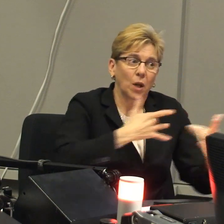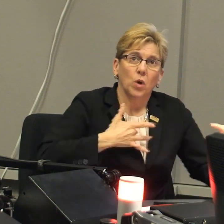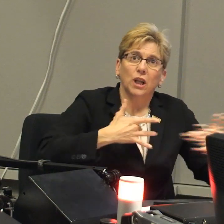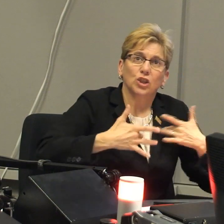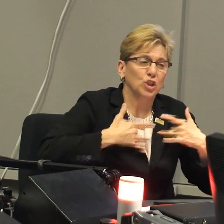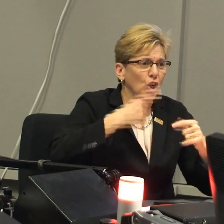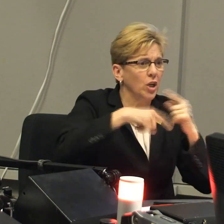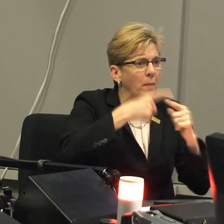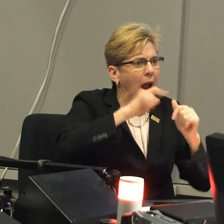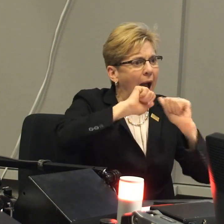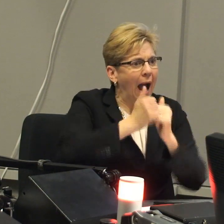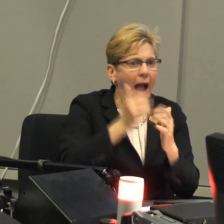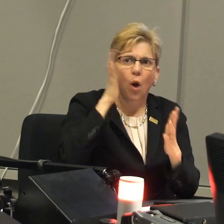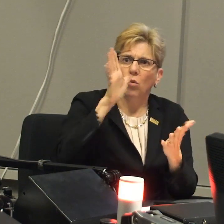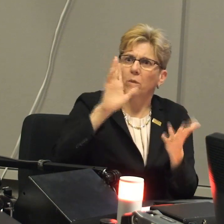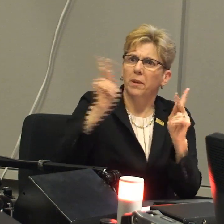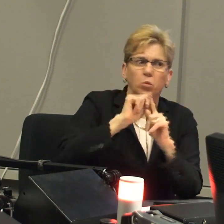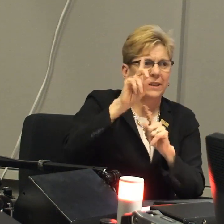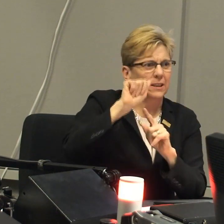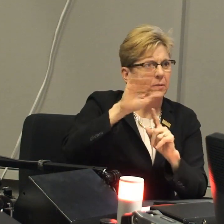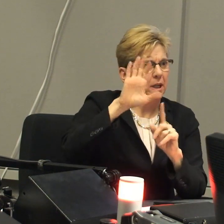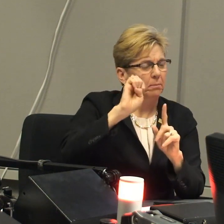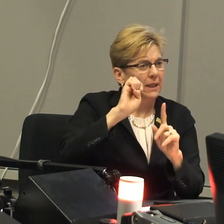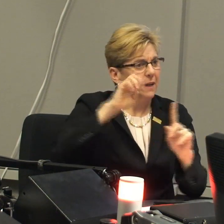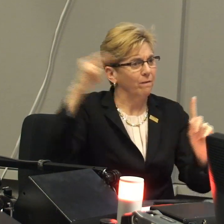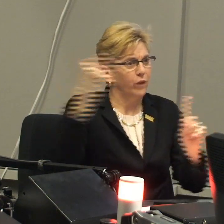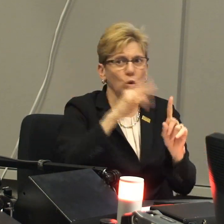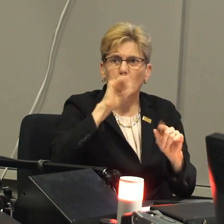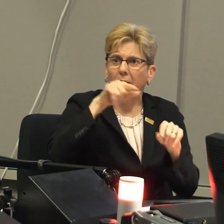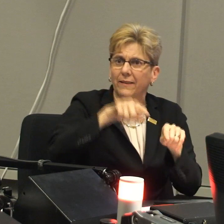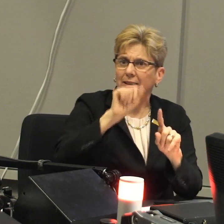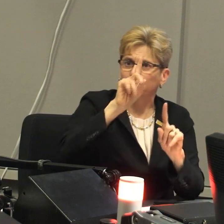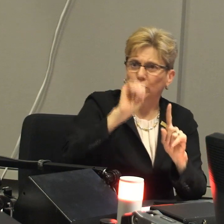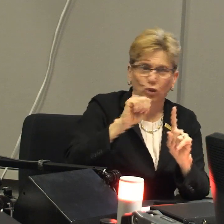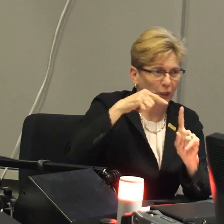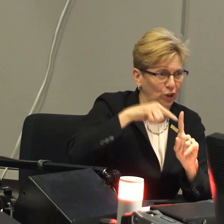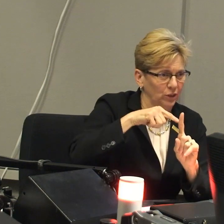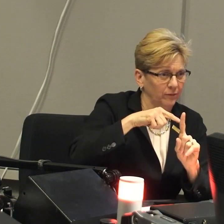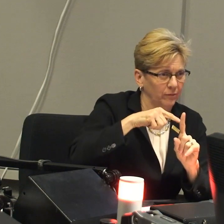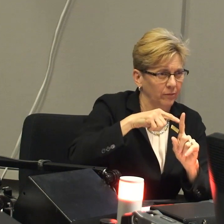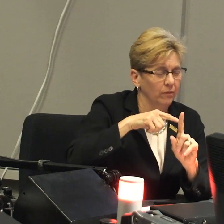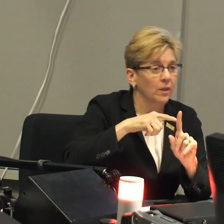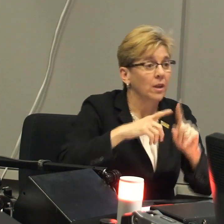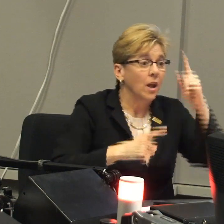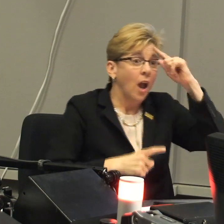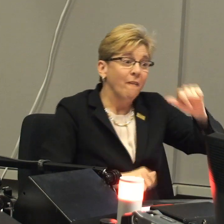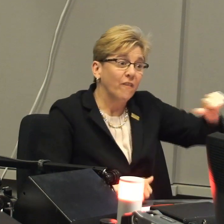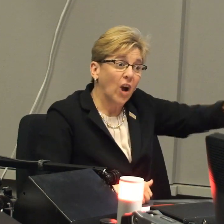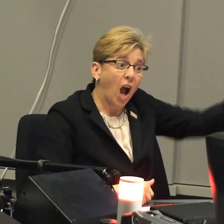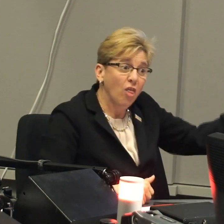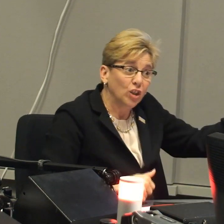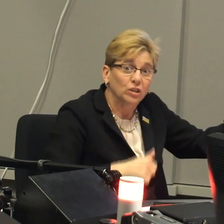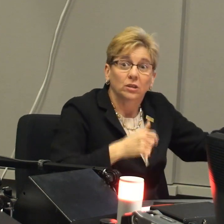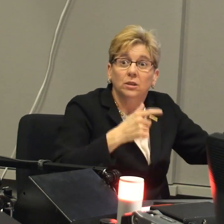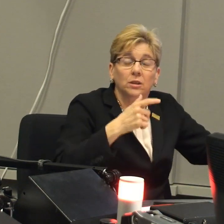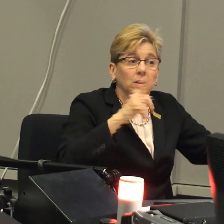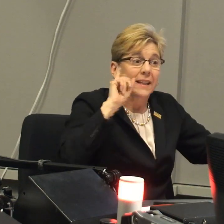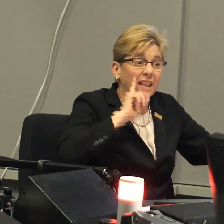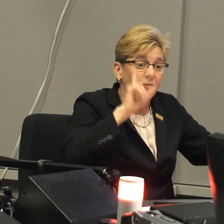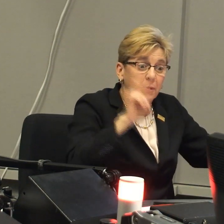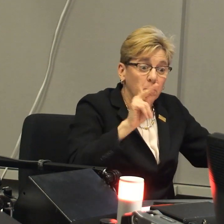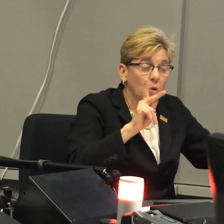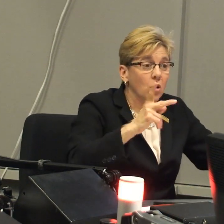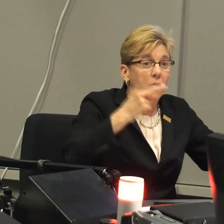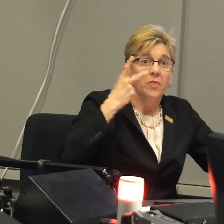reaction. Emotions ran high because they were concerned about how people with disabilities would be viewed by this administration. Now, for